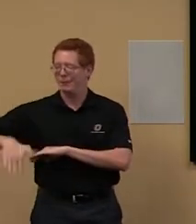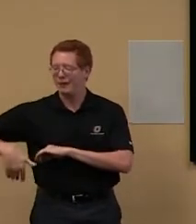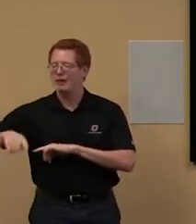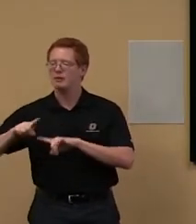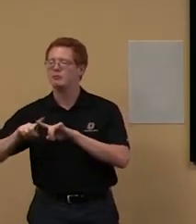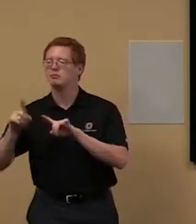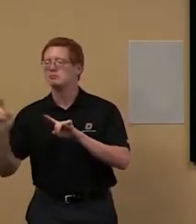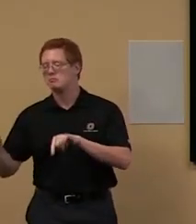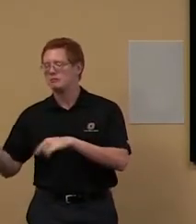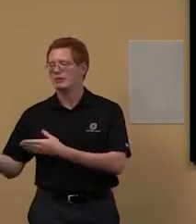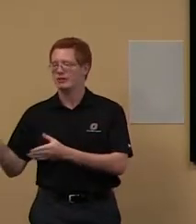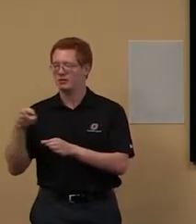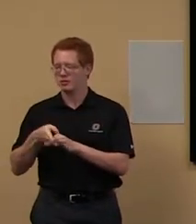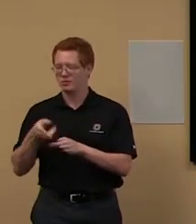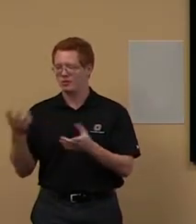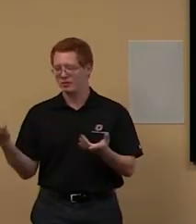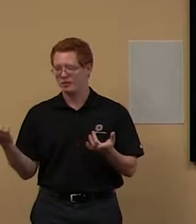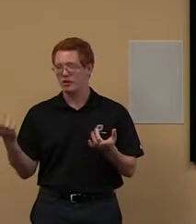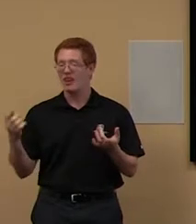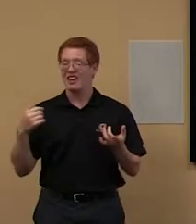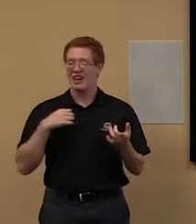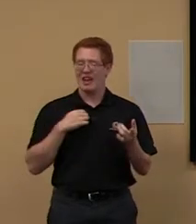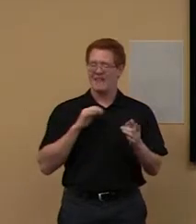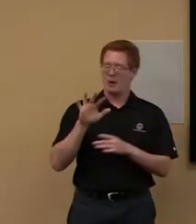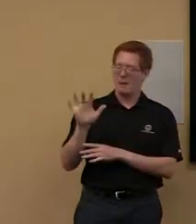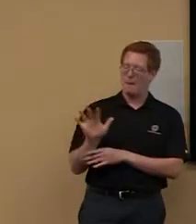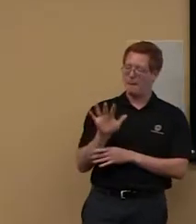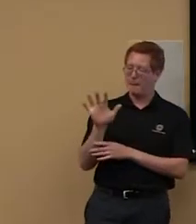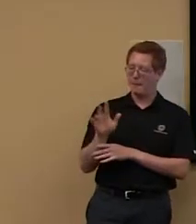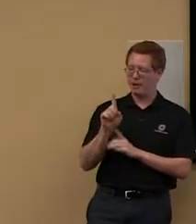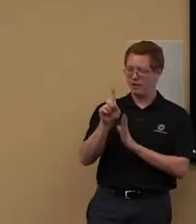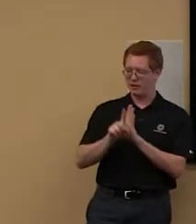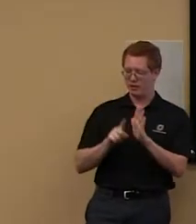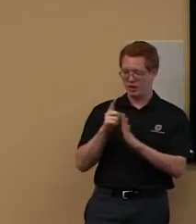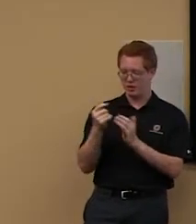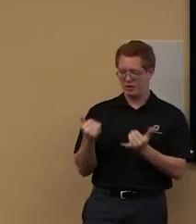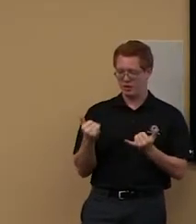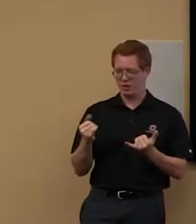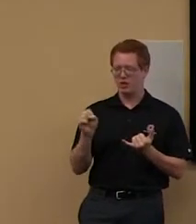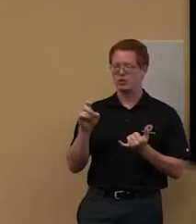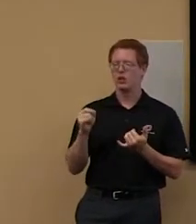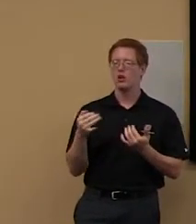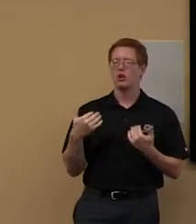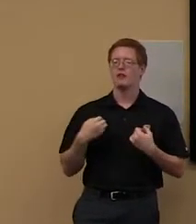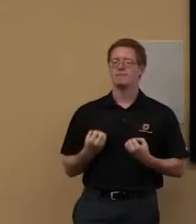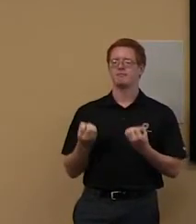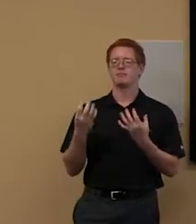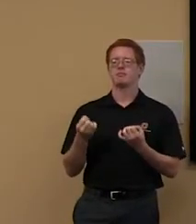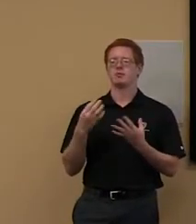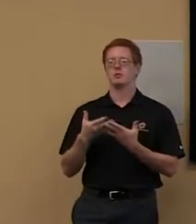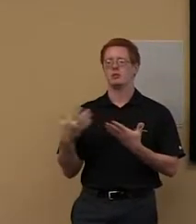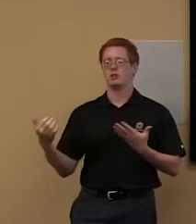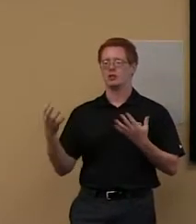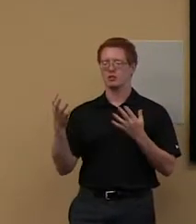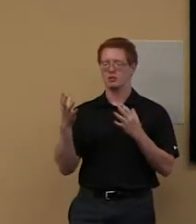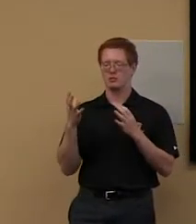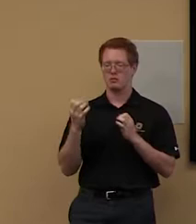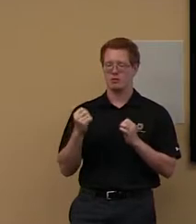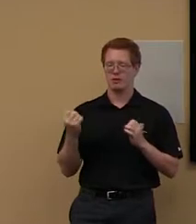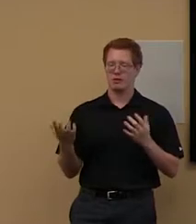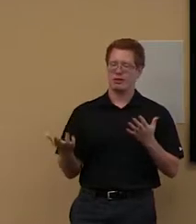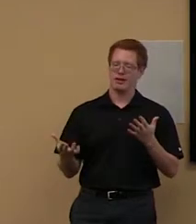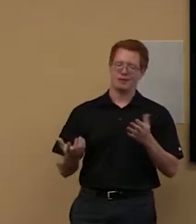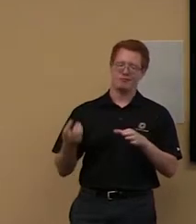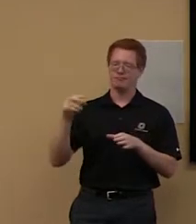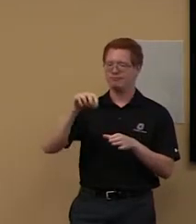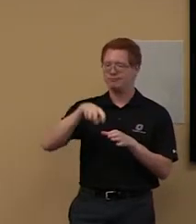will. We have about an hour today, so there's a lot of things that I'm going to go over.